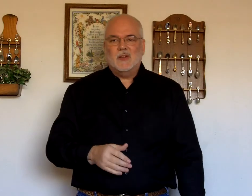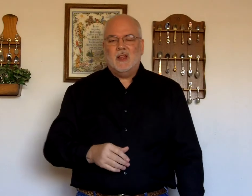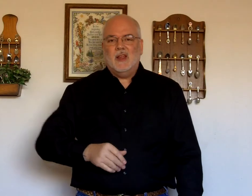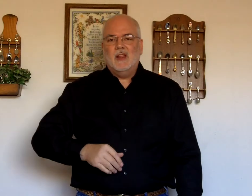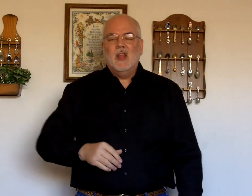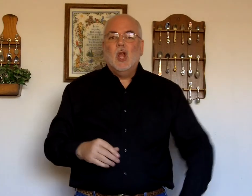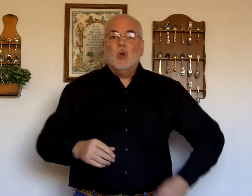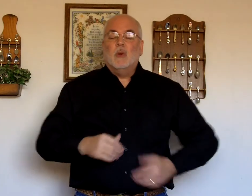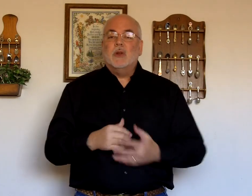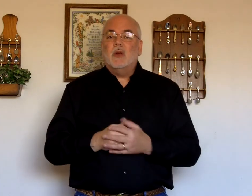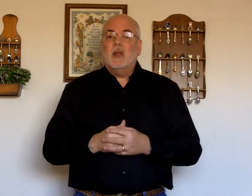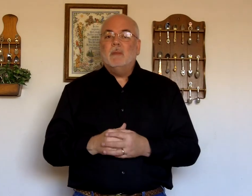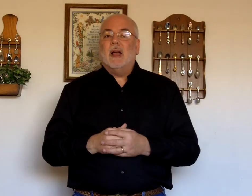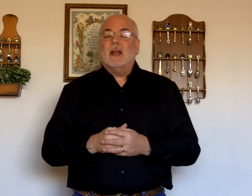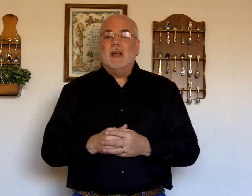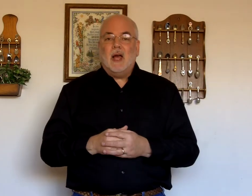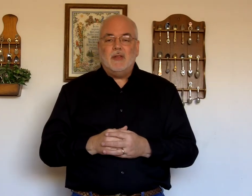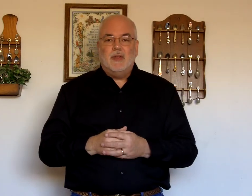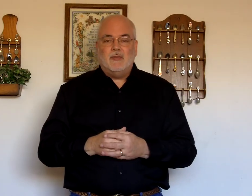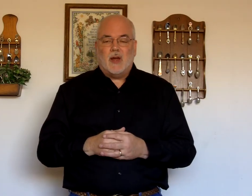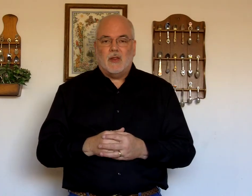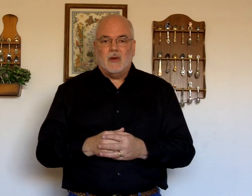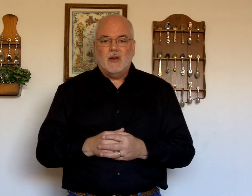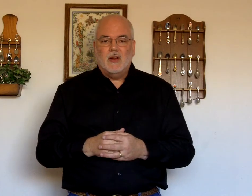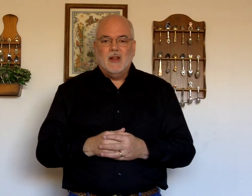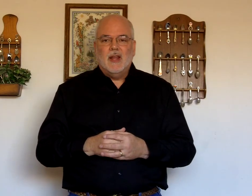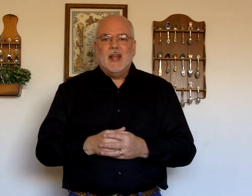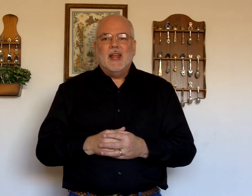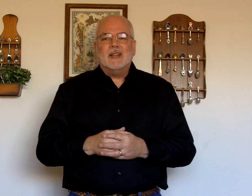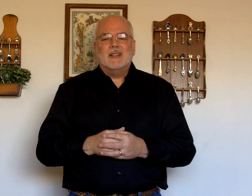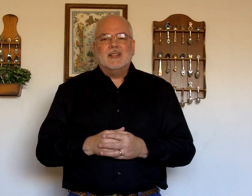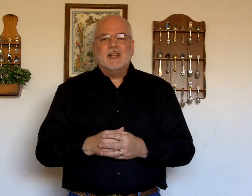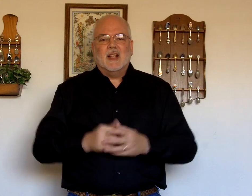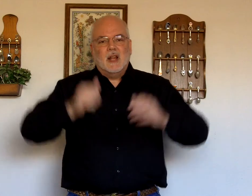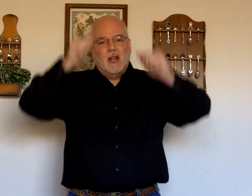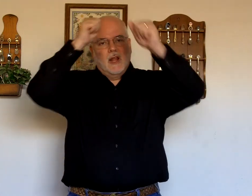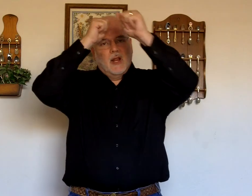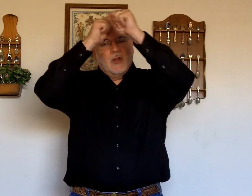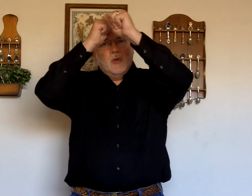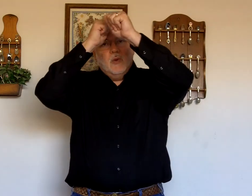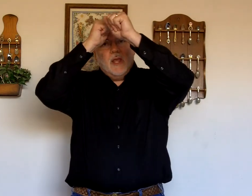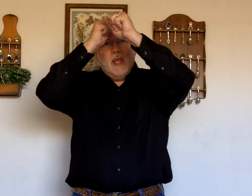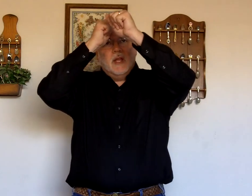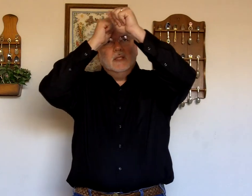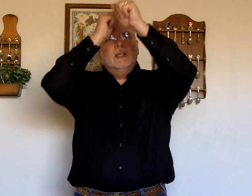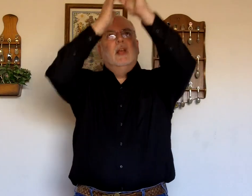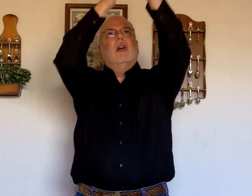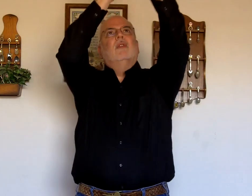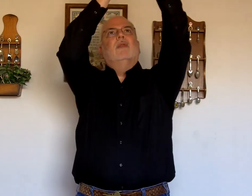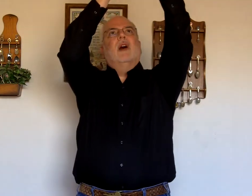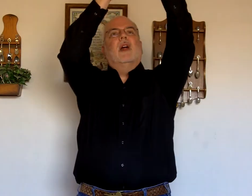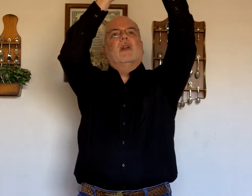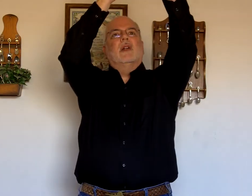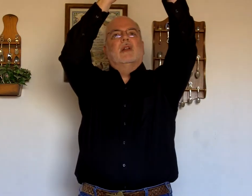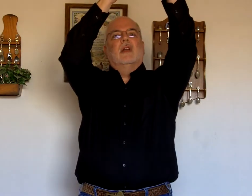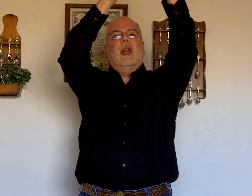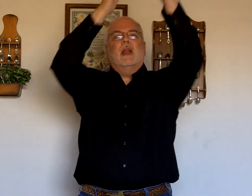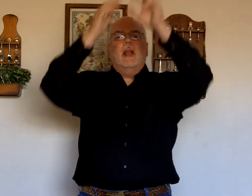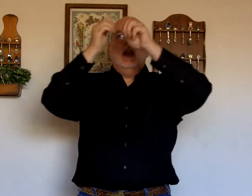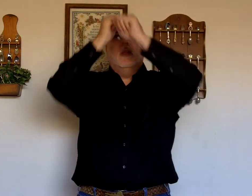Okay. When you're talking about. God the father. It's. Two hands. Father. And they kind of.